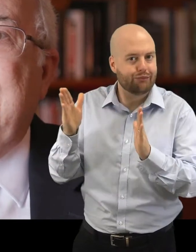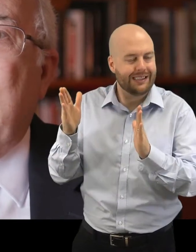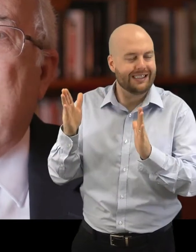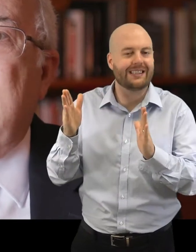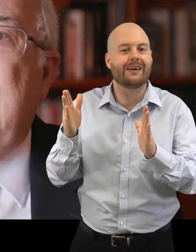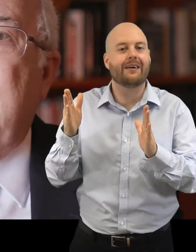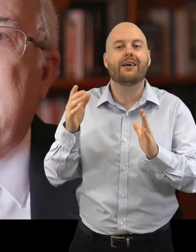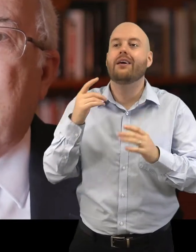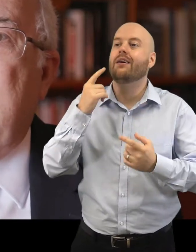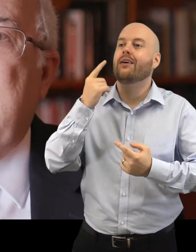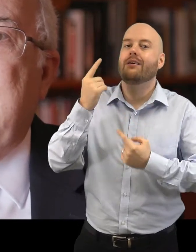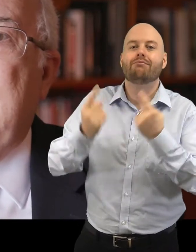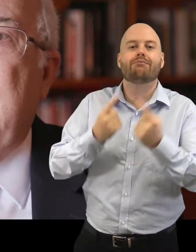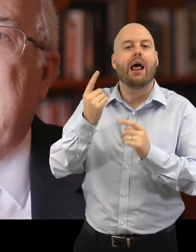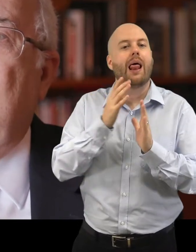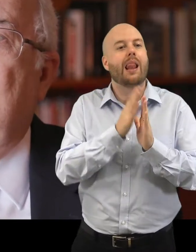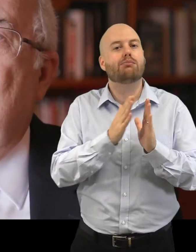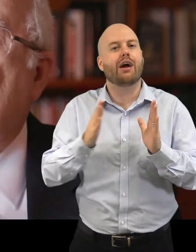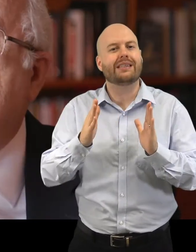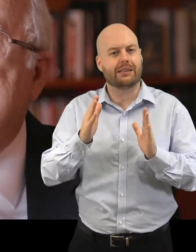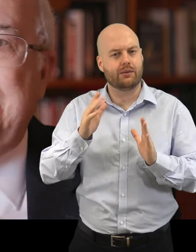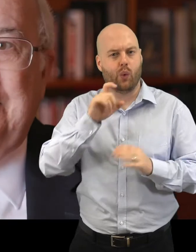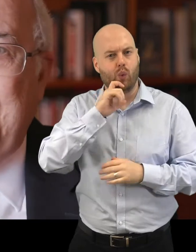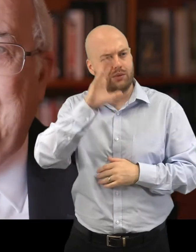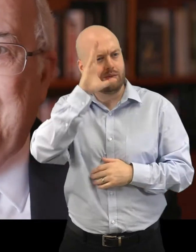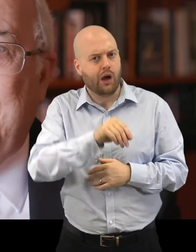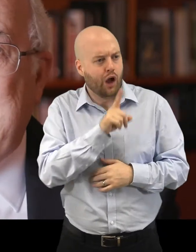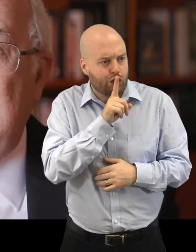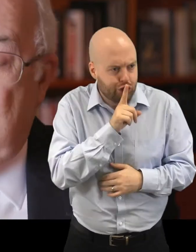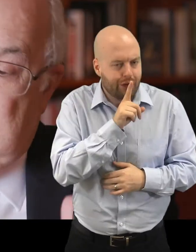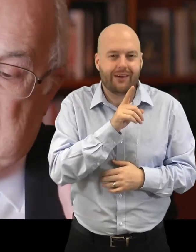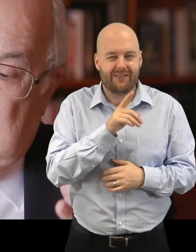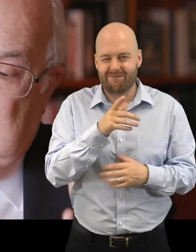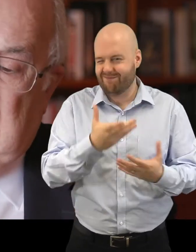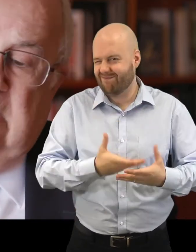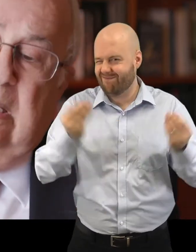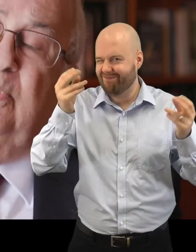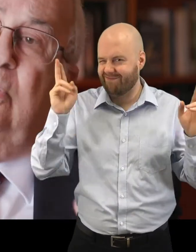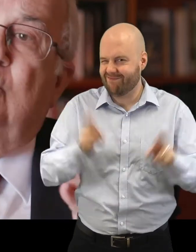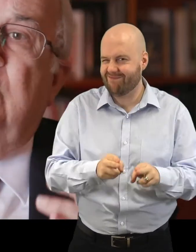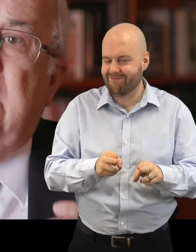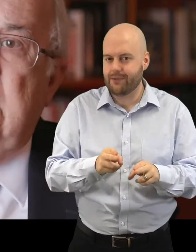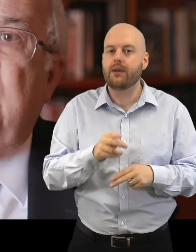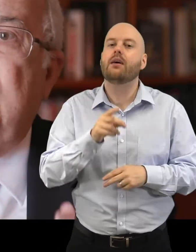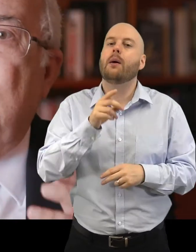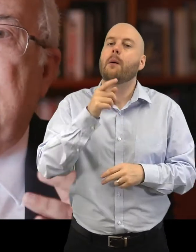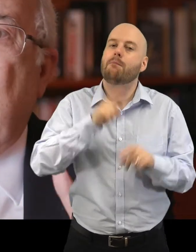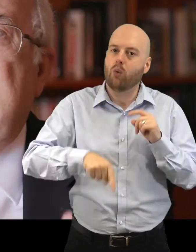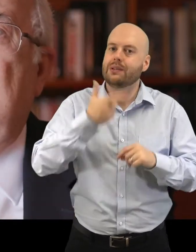reading rooms of libraries, where the librarian would go shh to everybody and so on. And that is somebody who's doing deep research and wants a